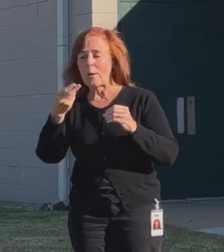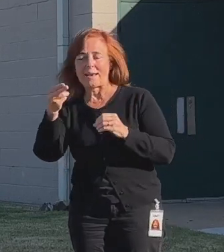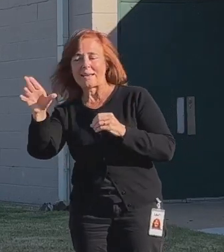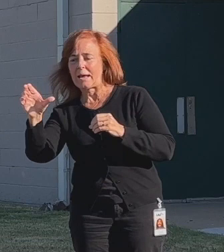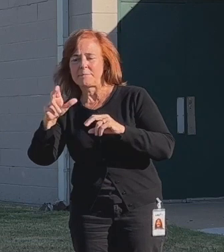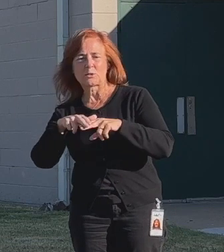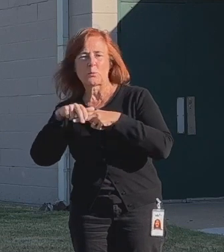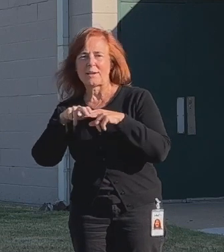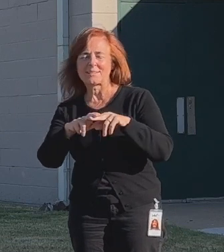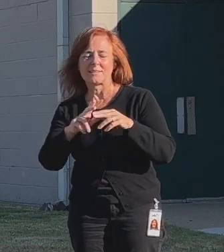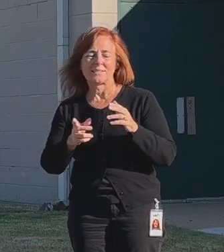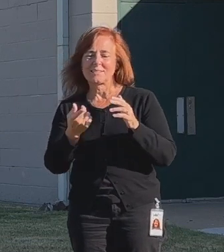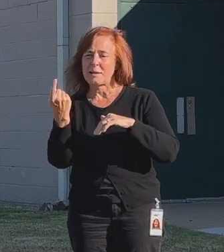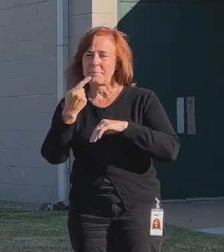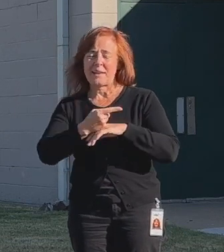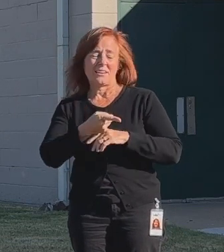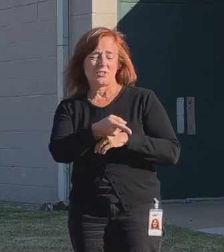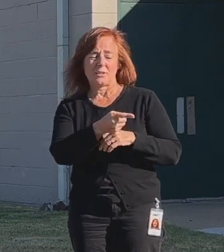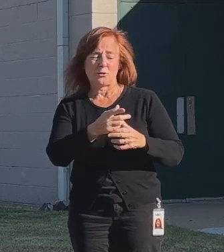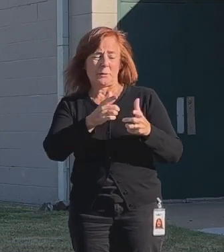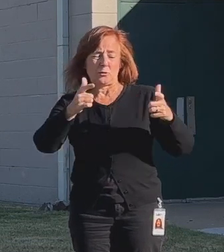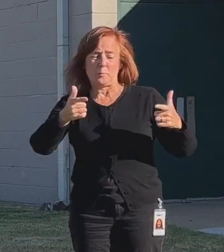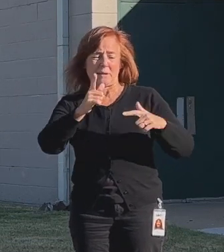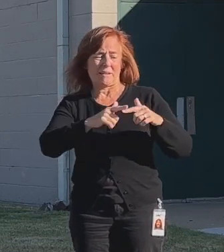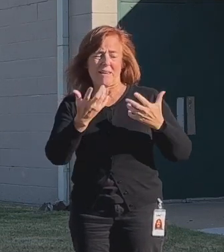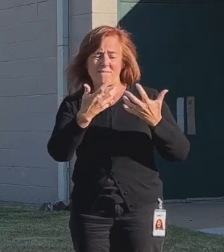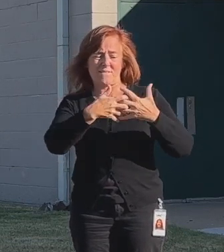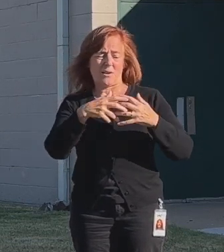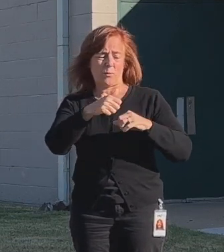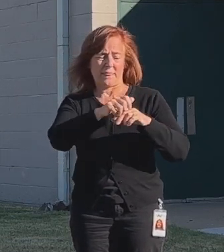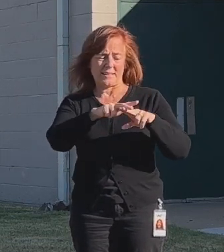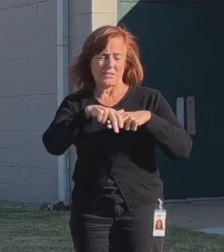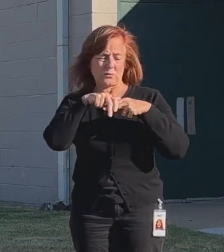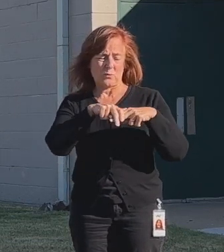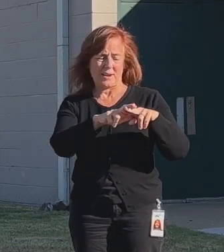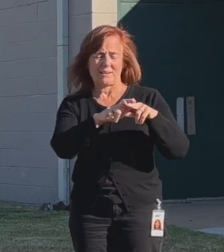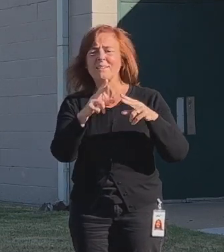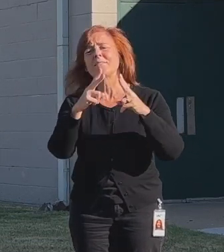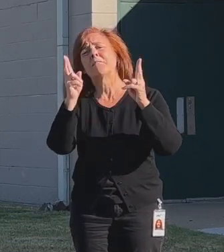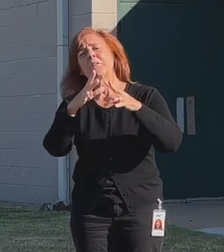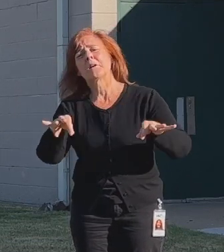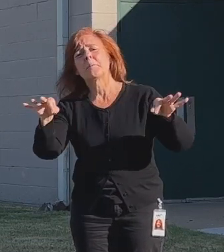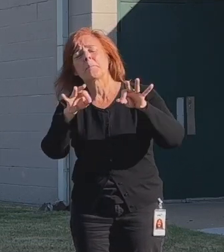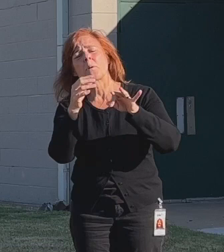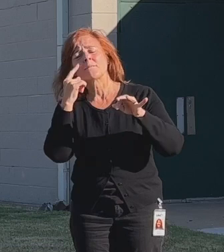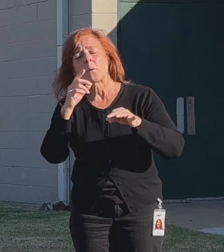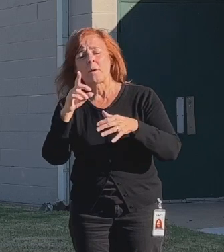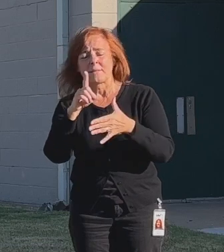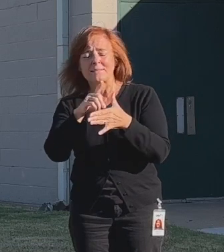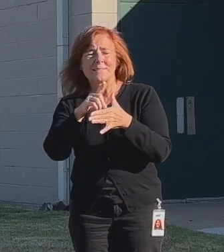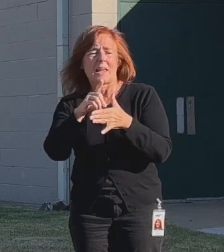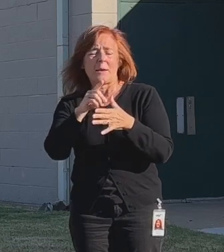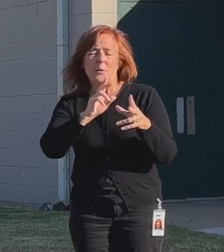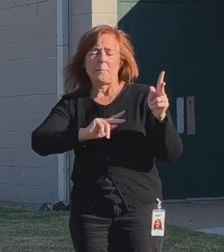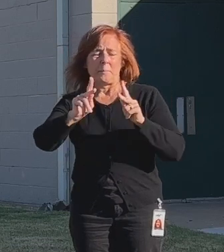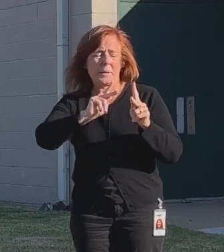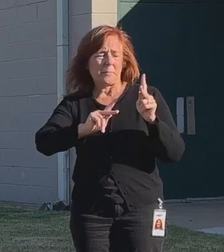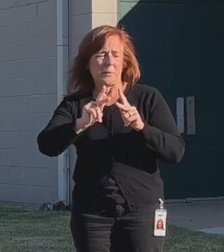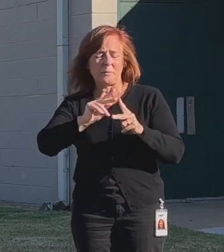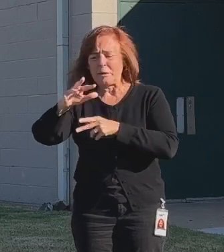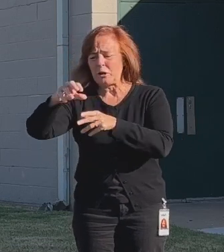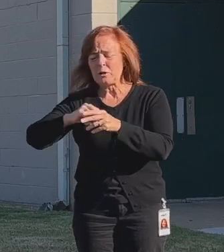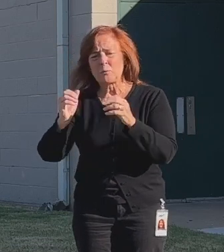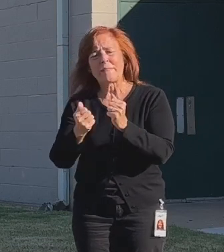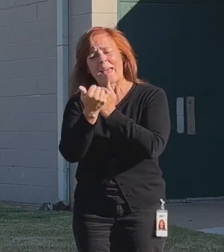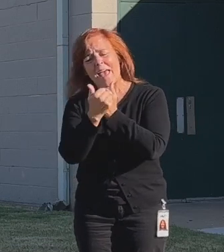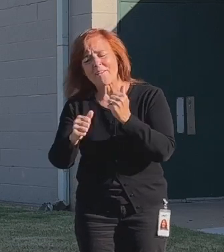Someday she'll outgrow the baby swing. She continues, it's so important for the disabled population of Tulsa to be included in